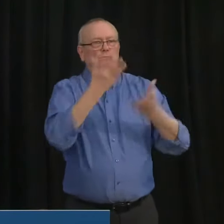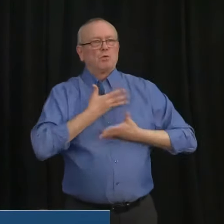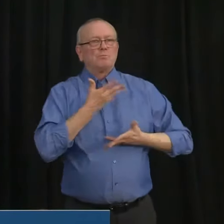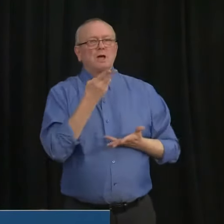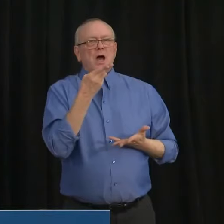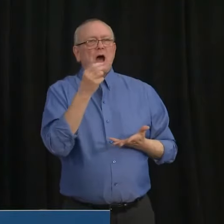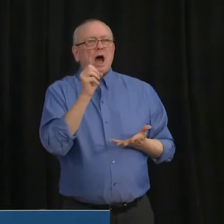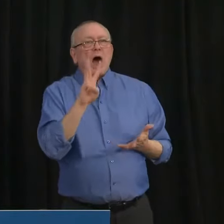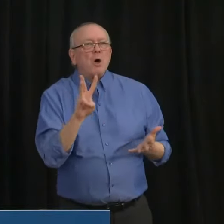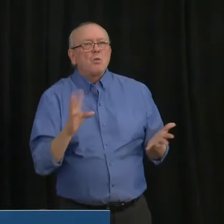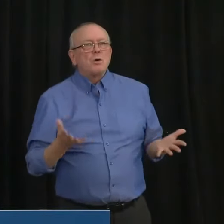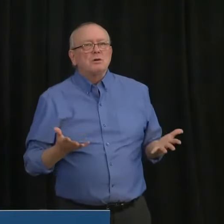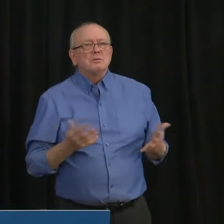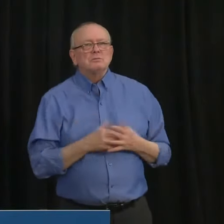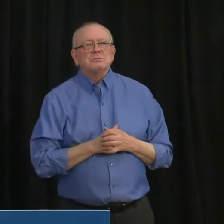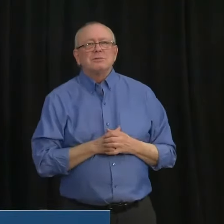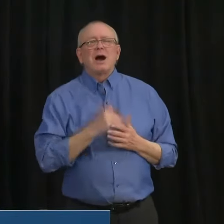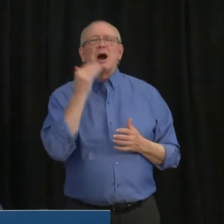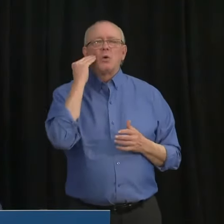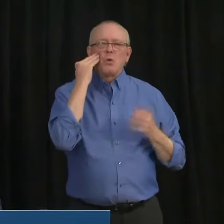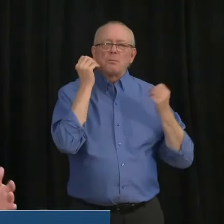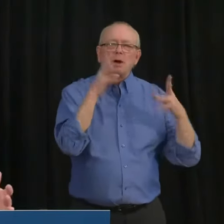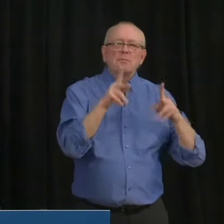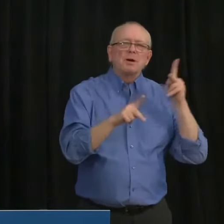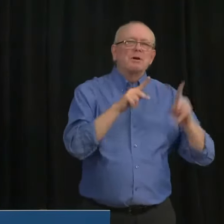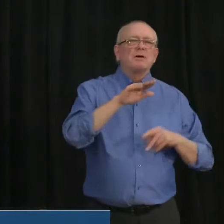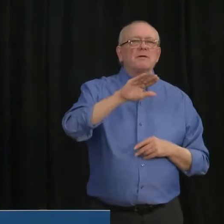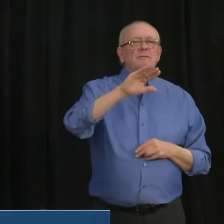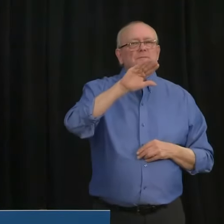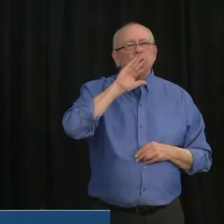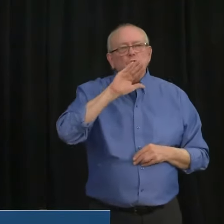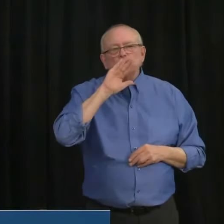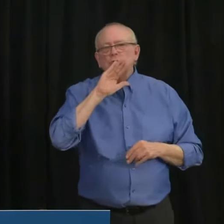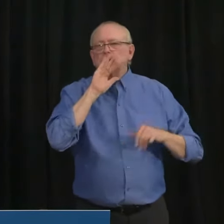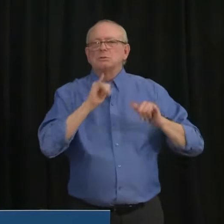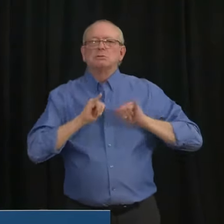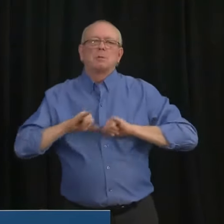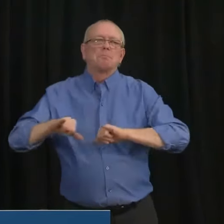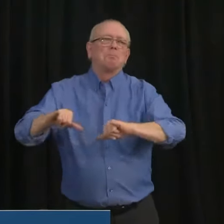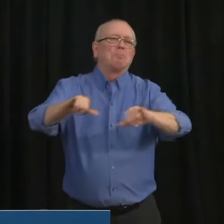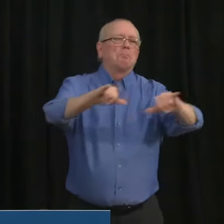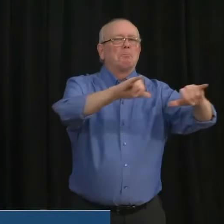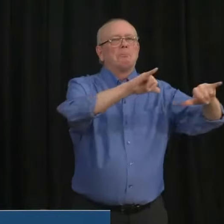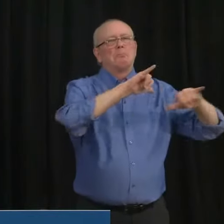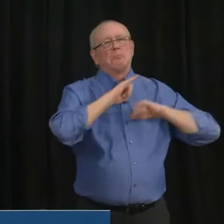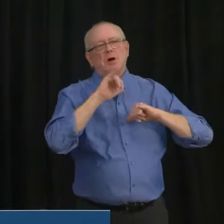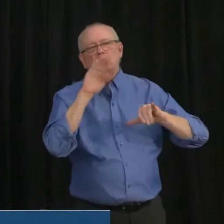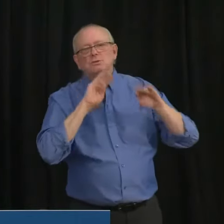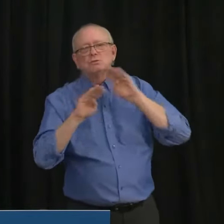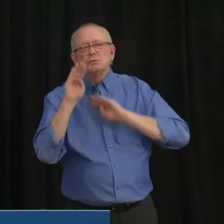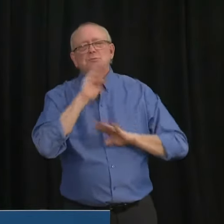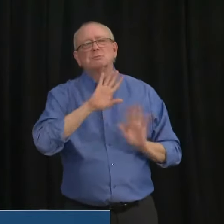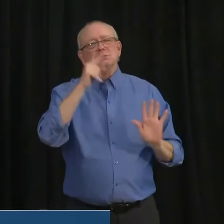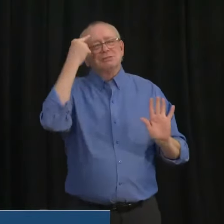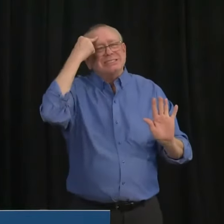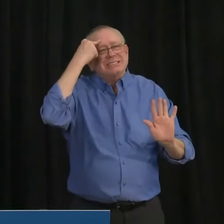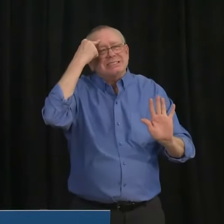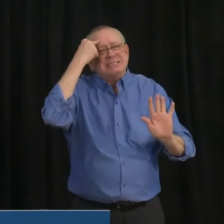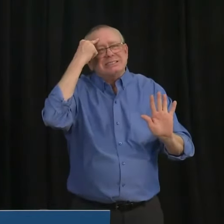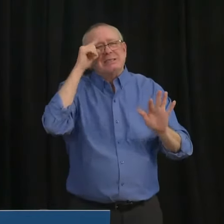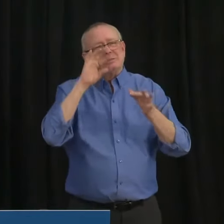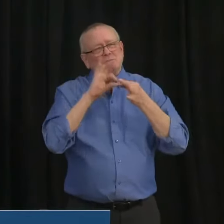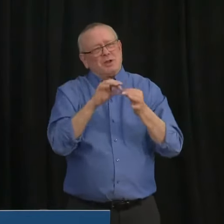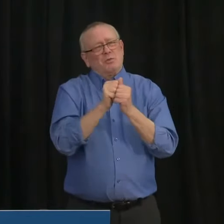get your frustration that we're all going through this, but please think about those people